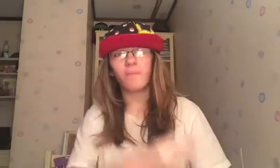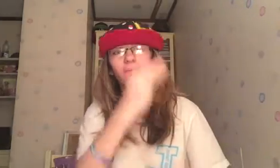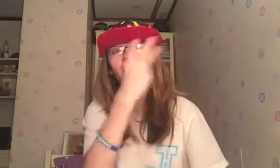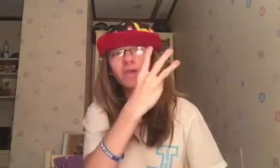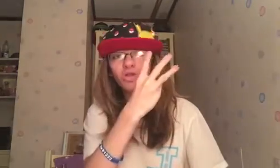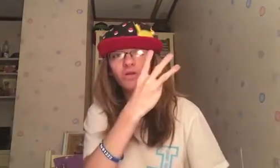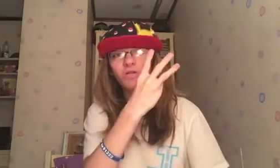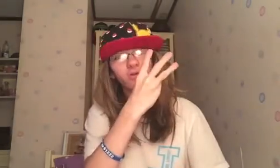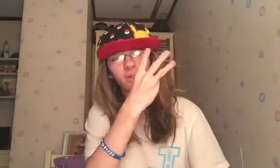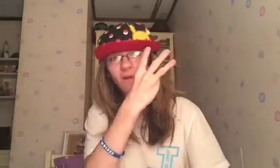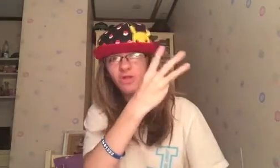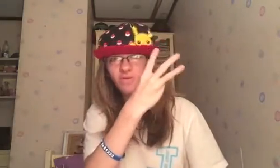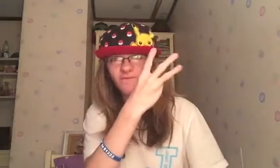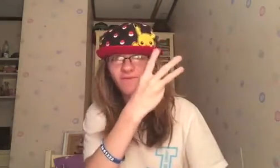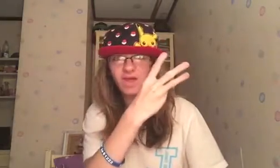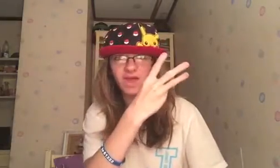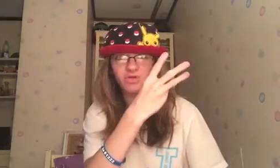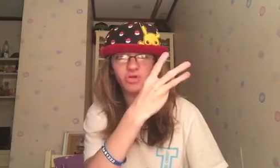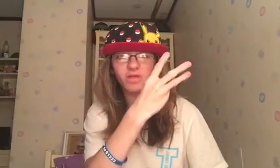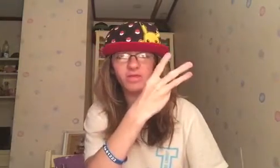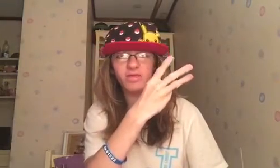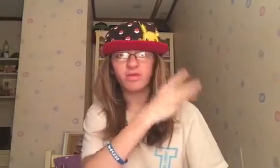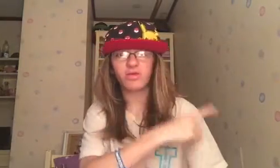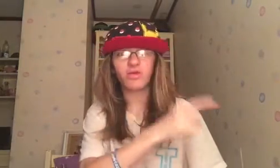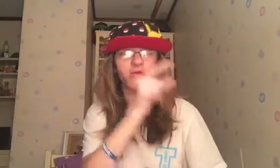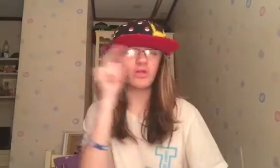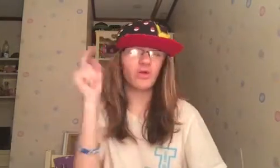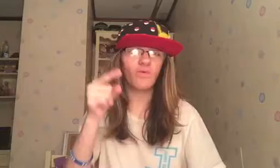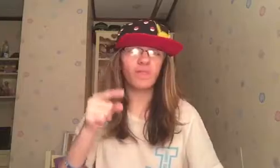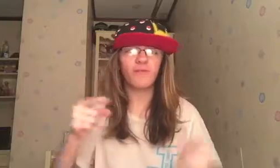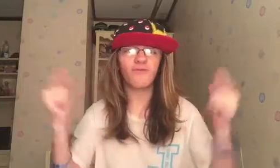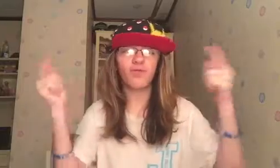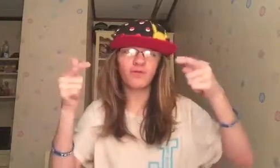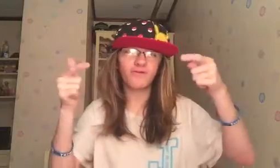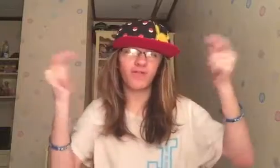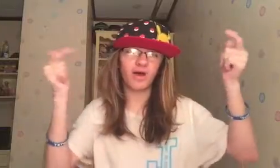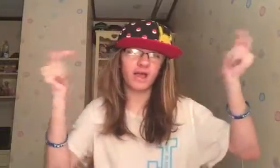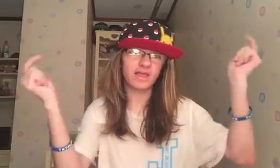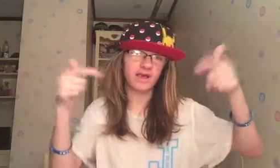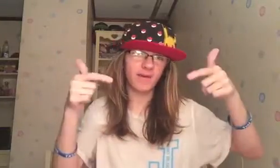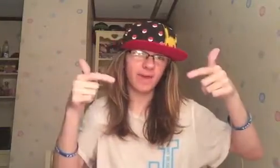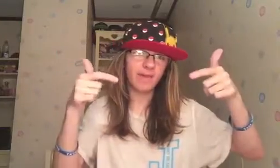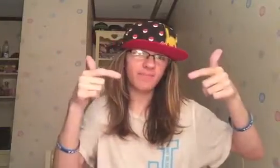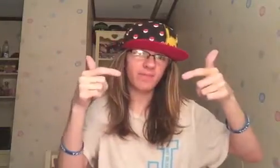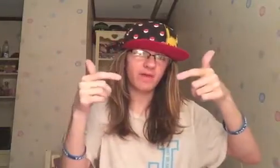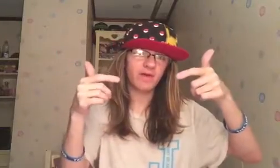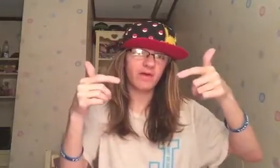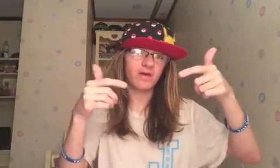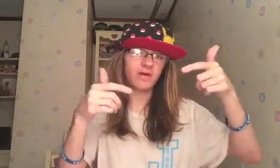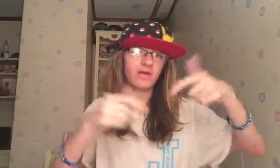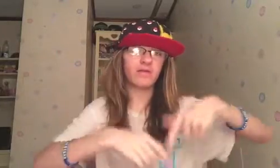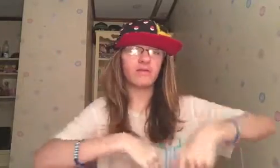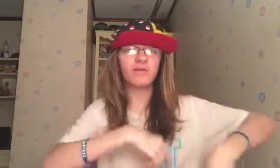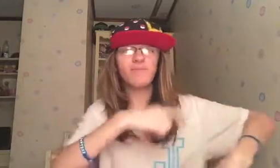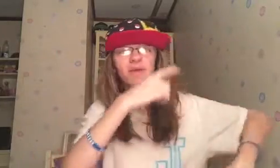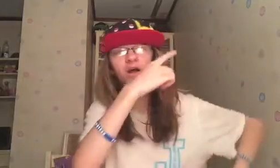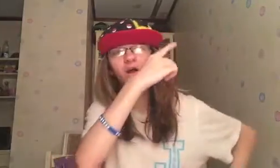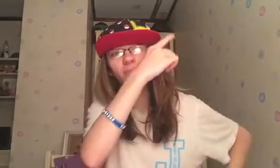Make sure you turn on my notifications. So, you can know when the Florida vlog is coming. Because, there's going to be a